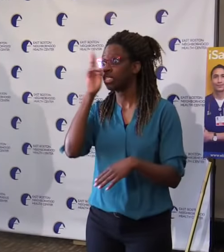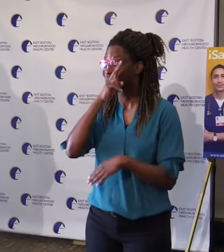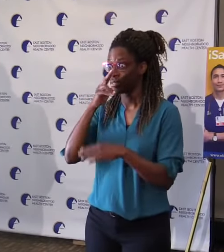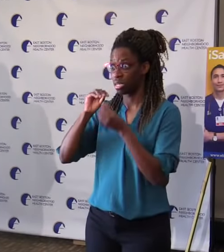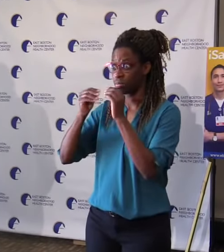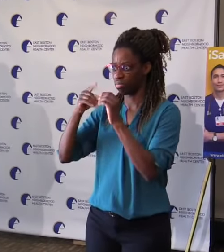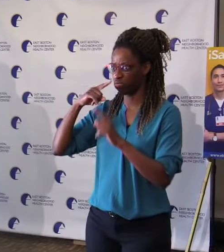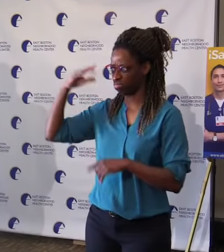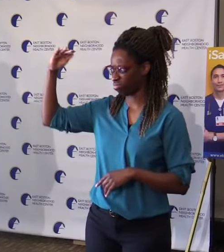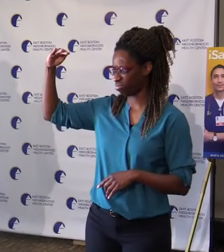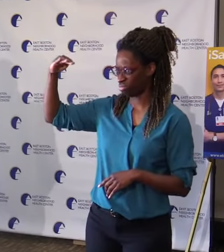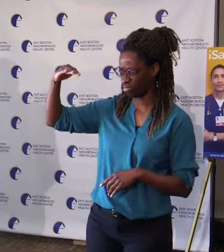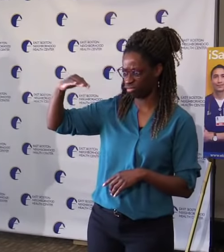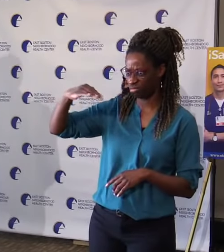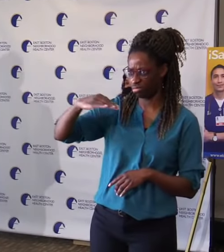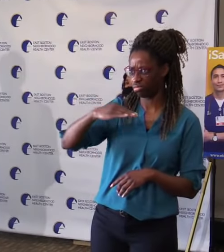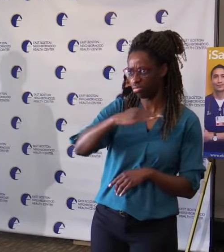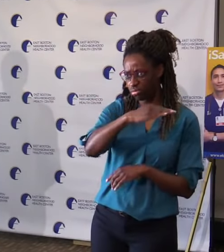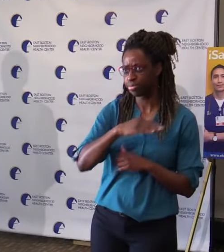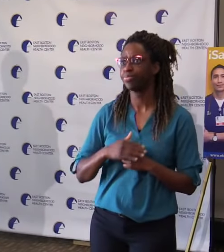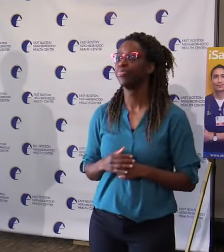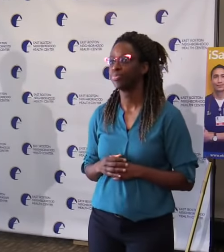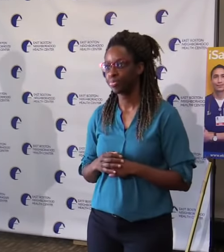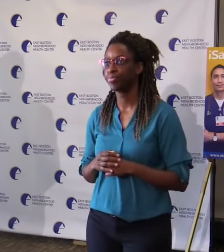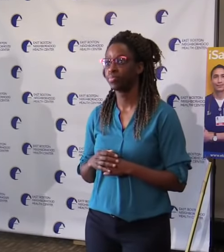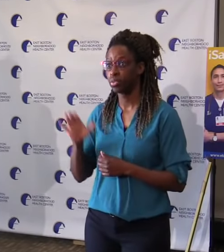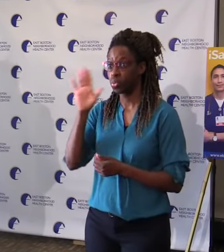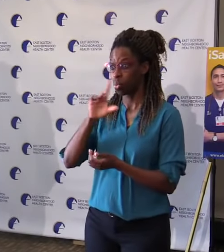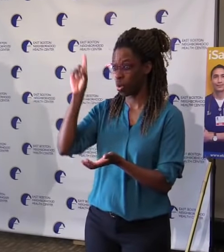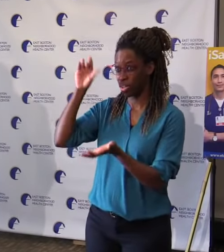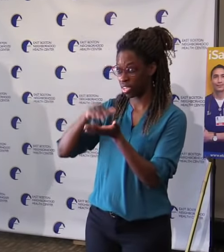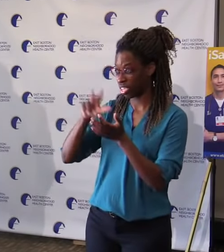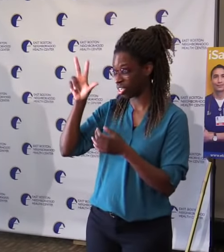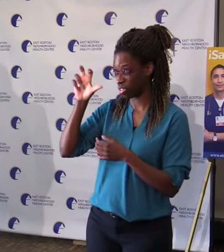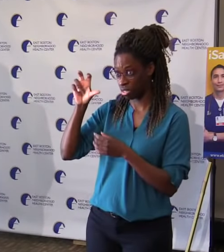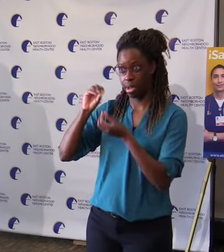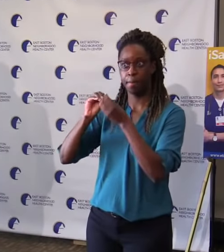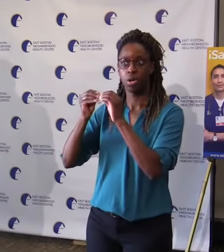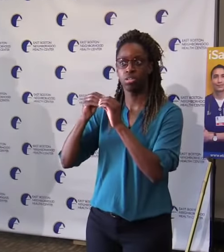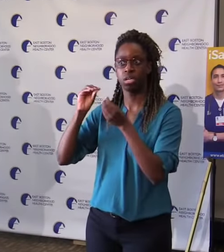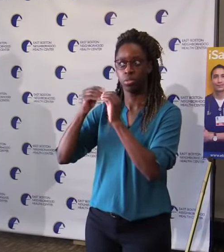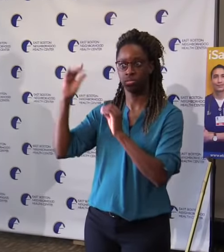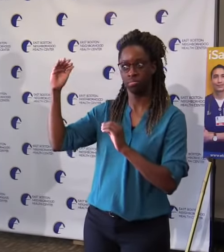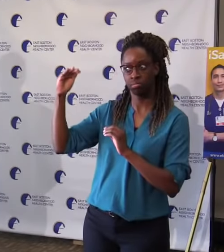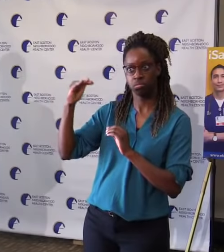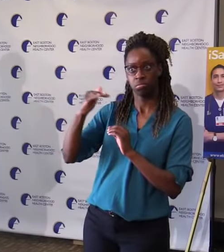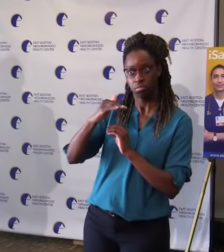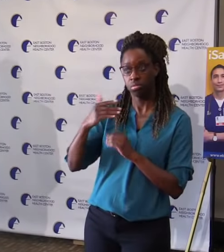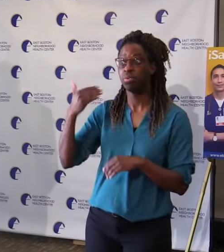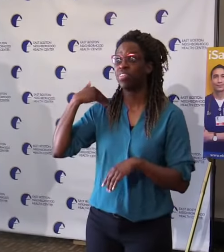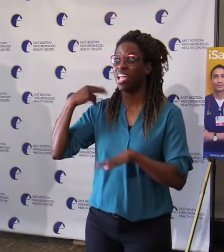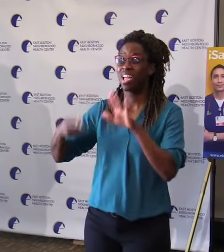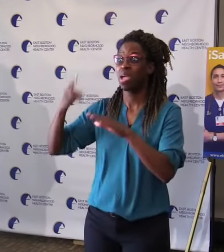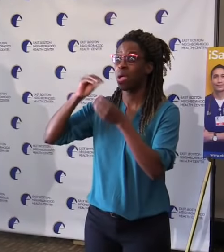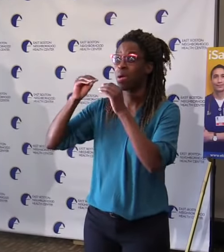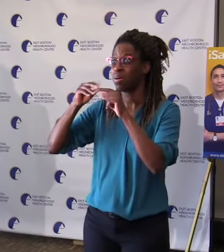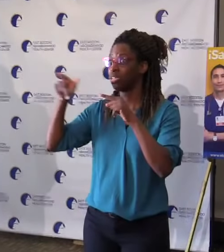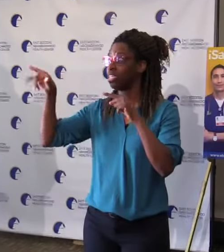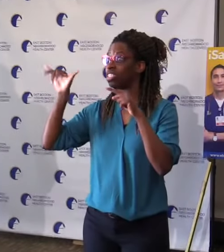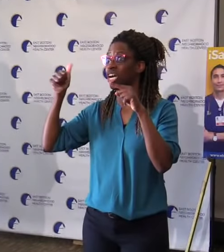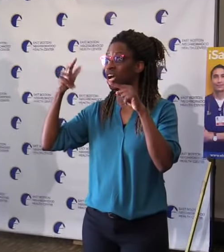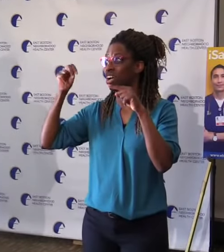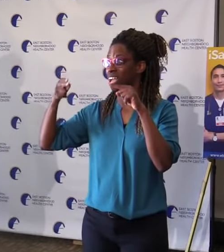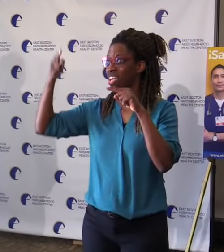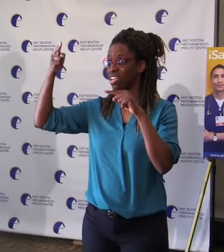individuals who are in the hospital and being treated for COVID, which is a 44% drop since the peak on January 4th. And